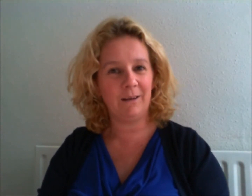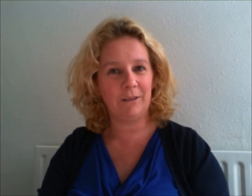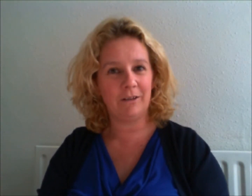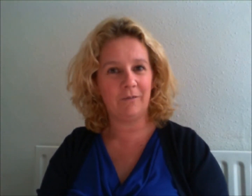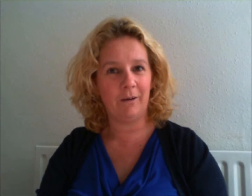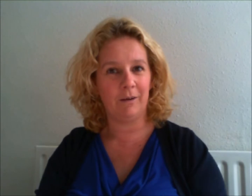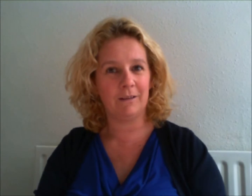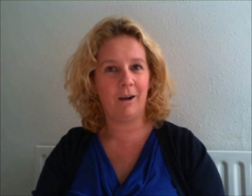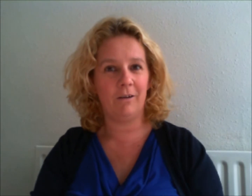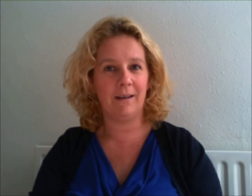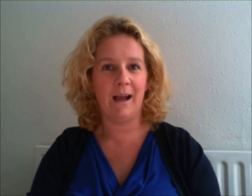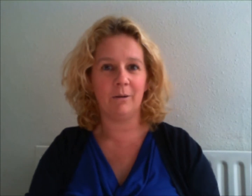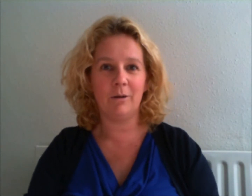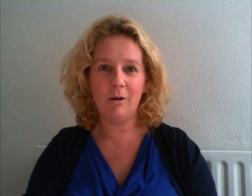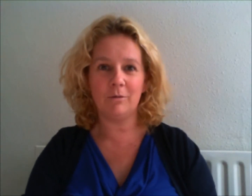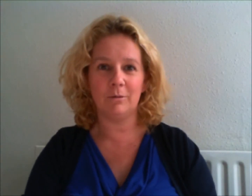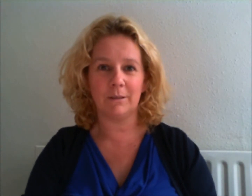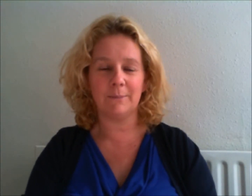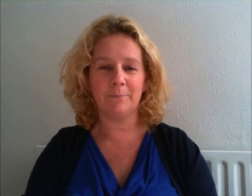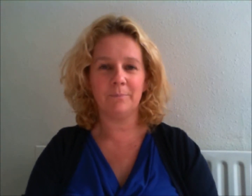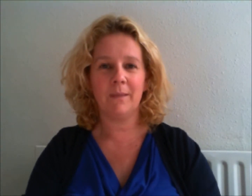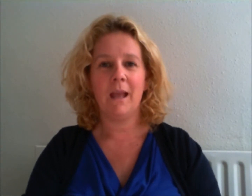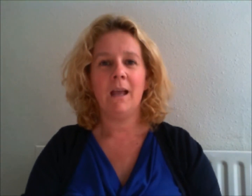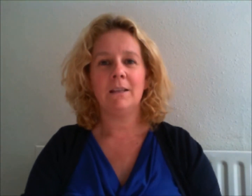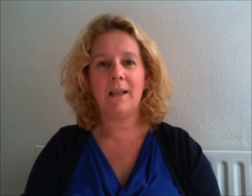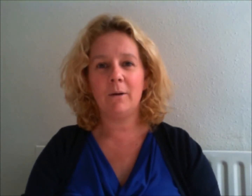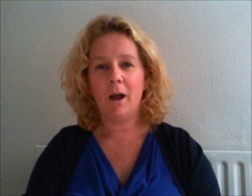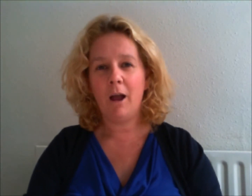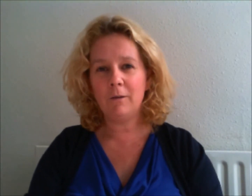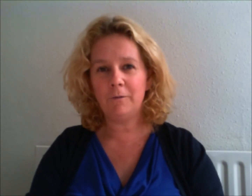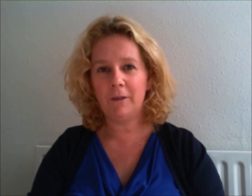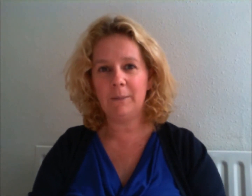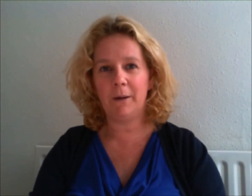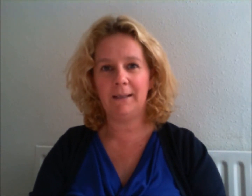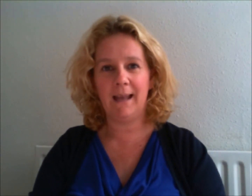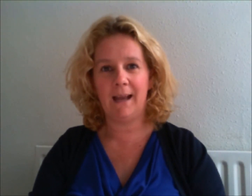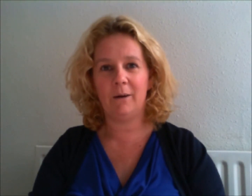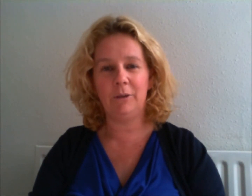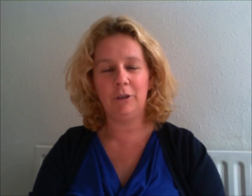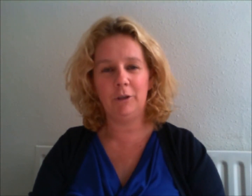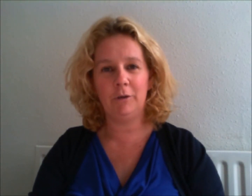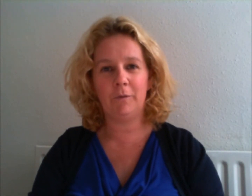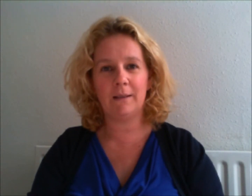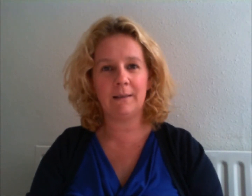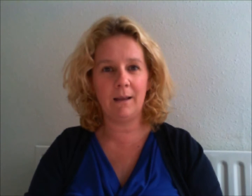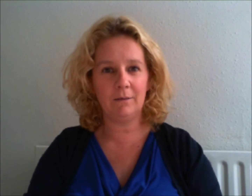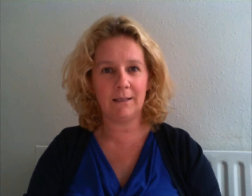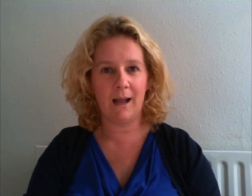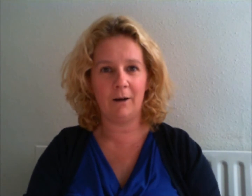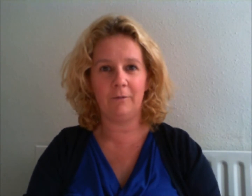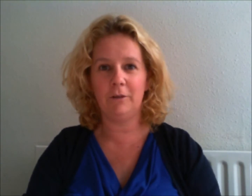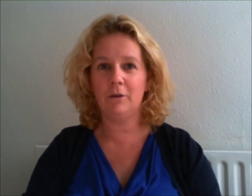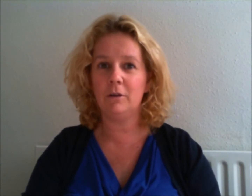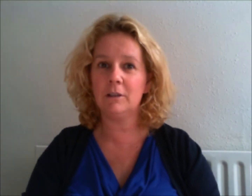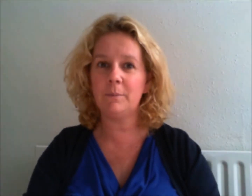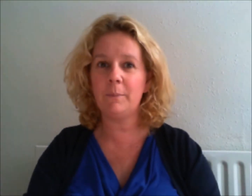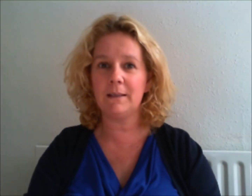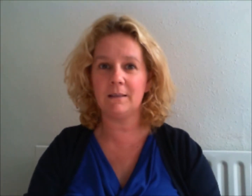think we should focus on our goals. So hopefully by now you've set yourself your ultimate business